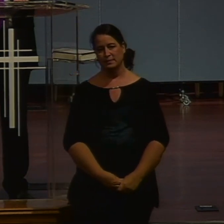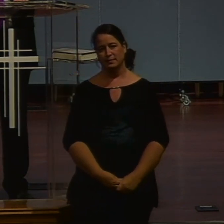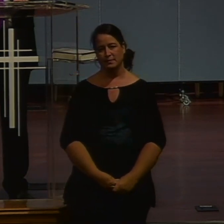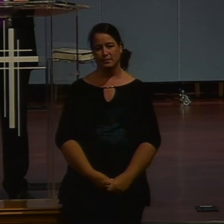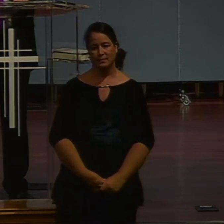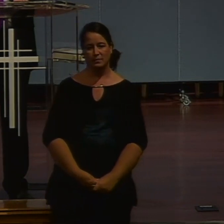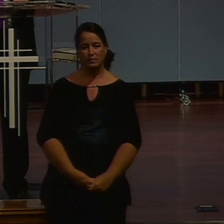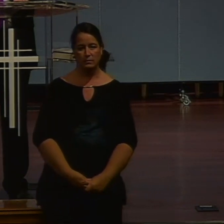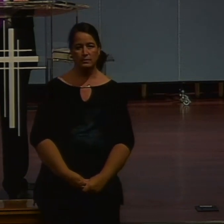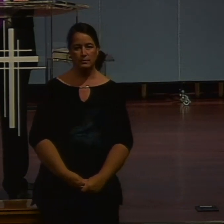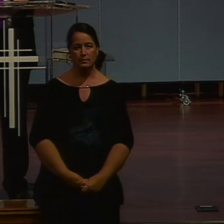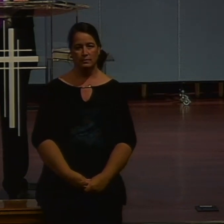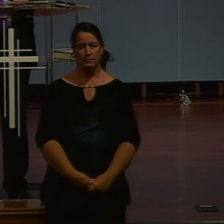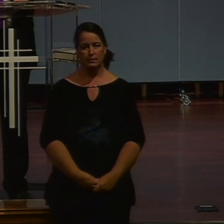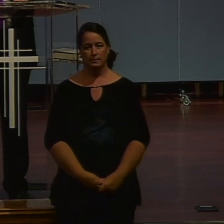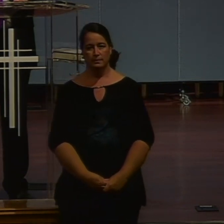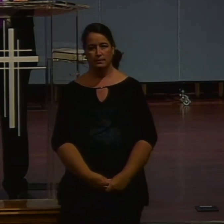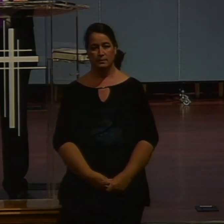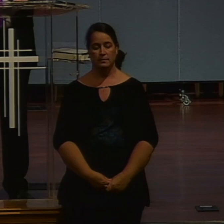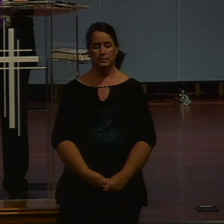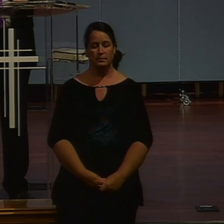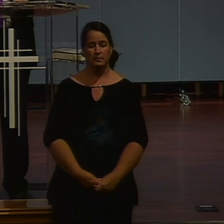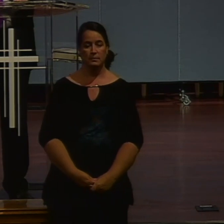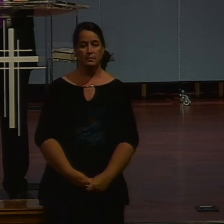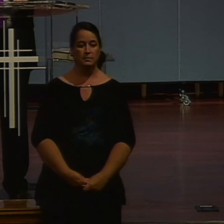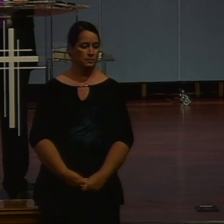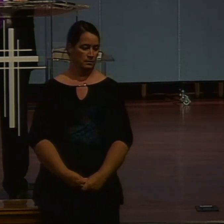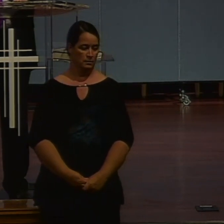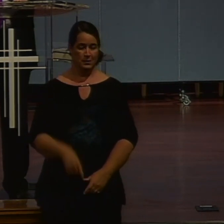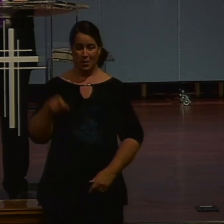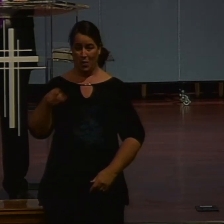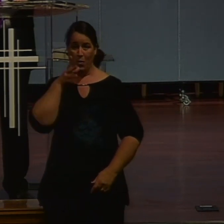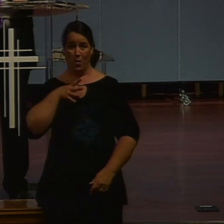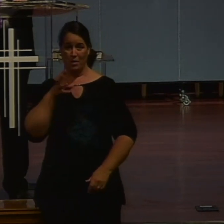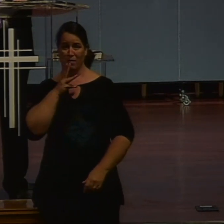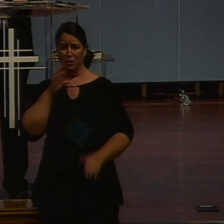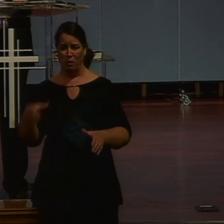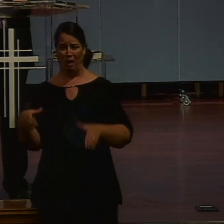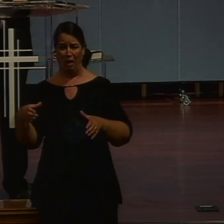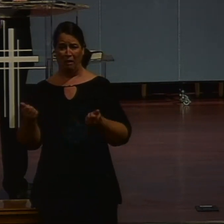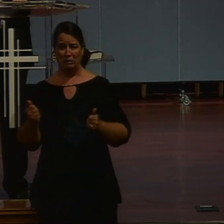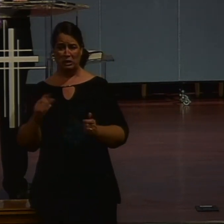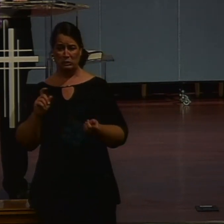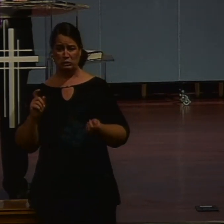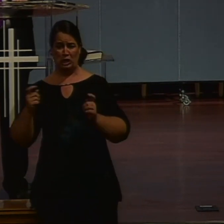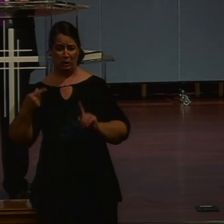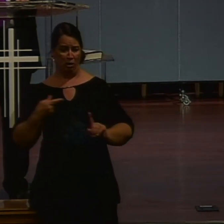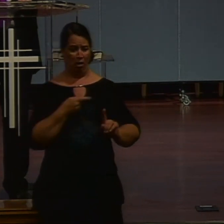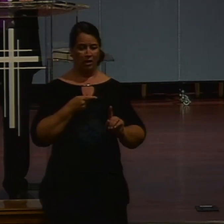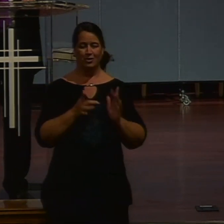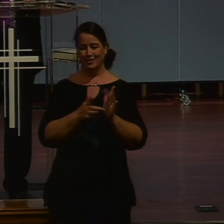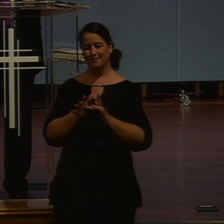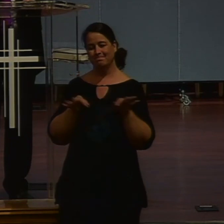Jesus Christ. So. Once again. She tried to change the subject. Once again. Jesus Christ. Brought her back to ground